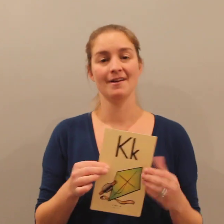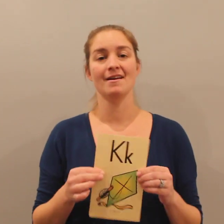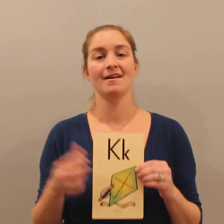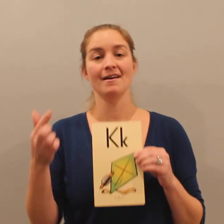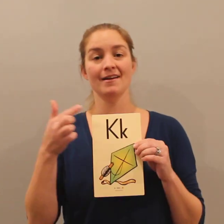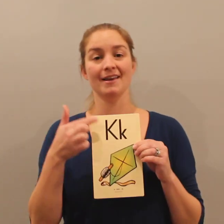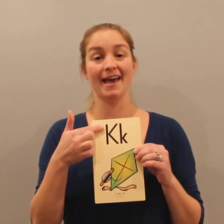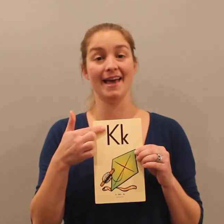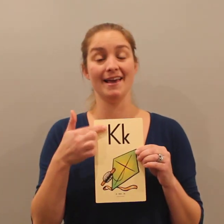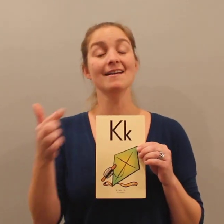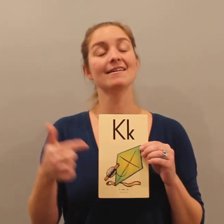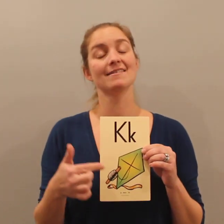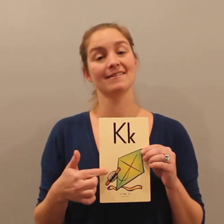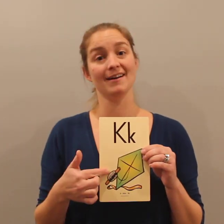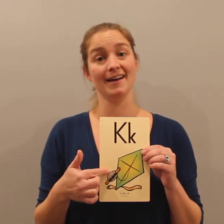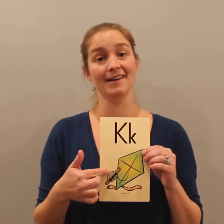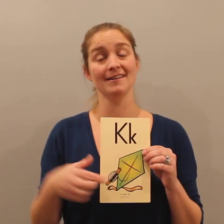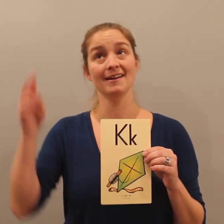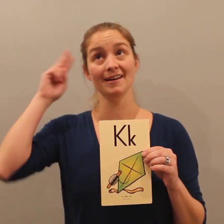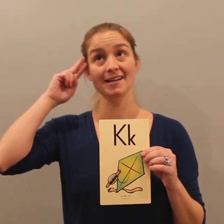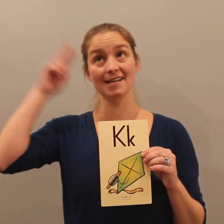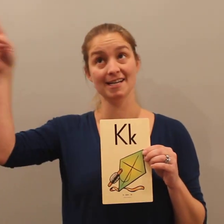K, kite, c.